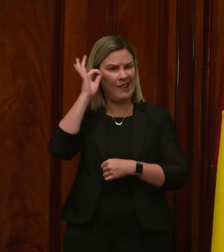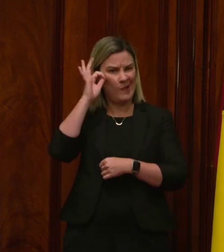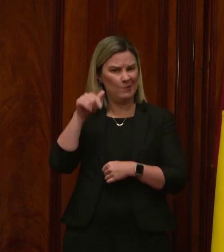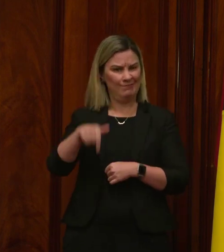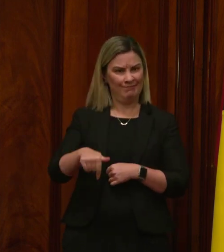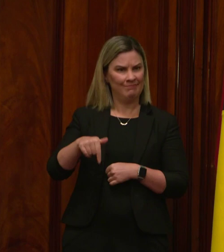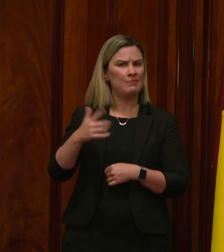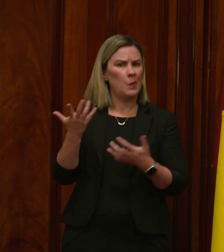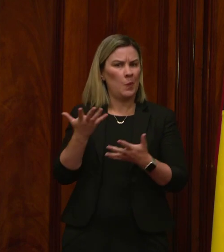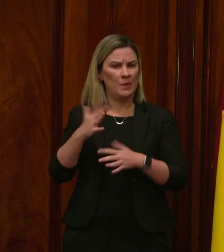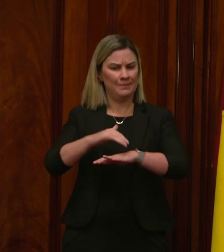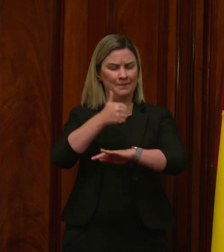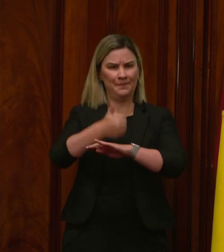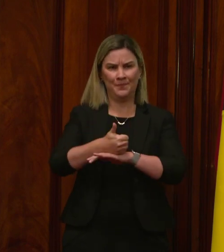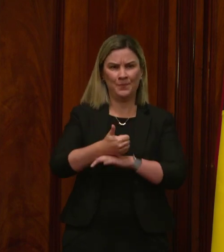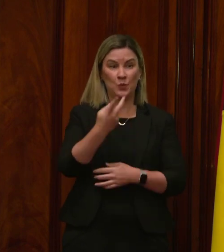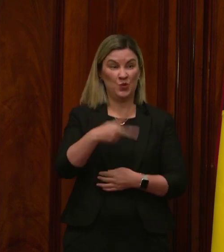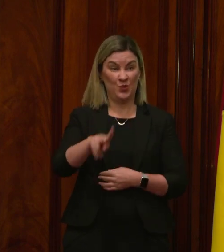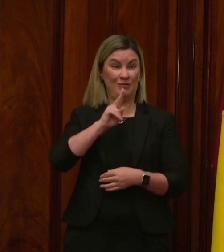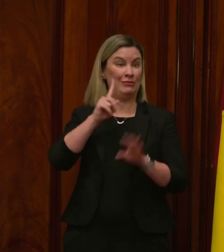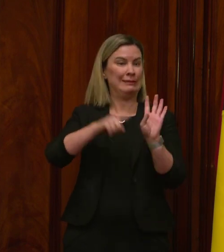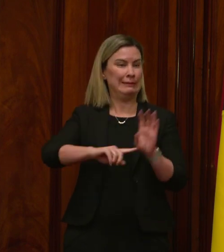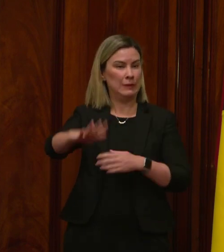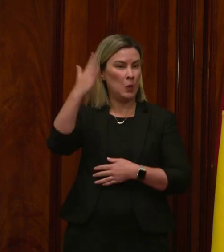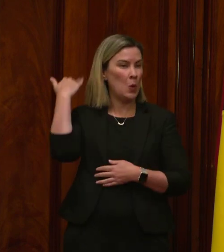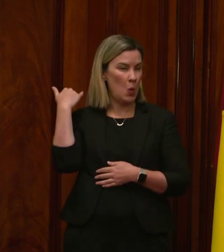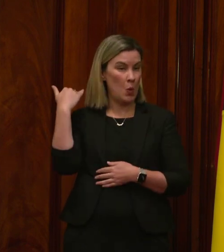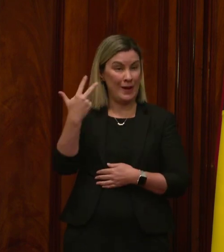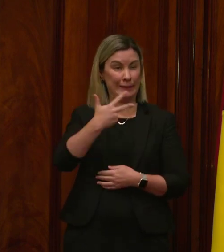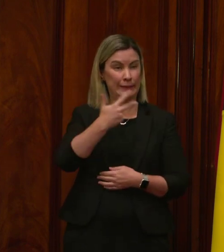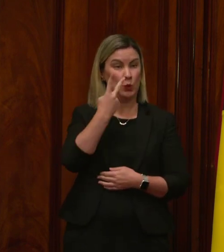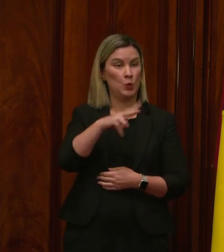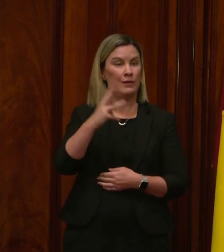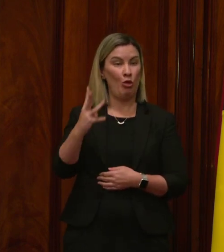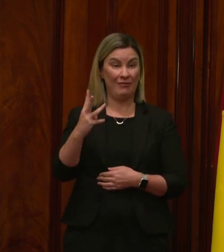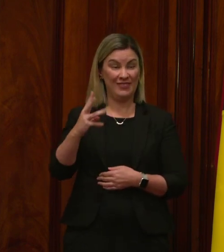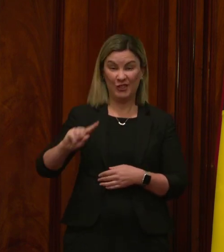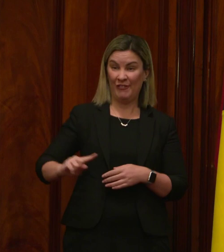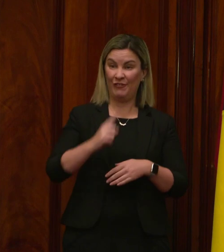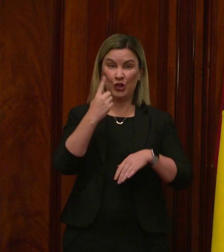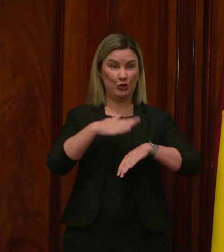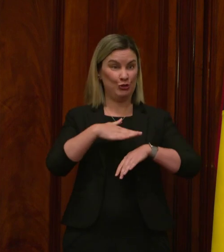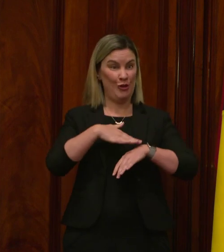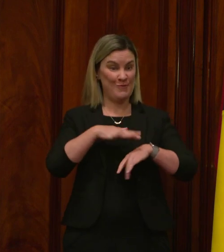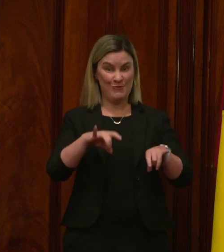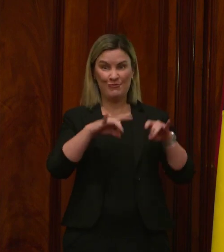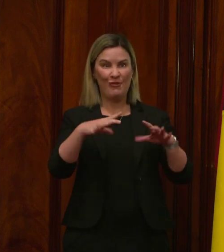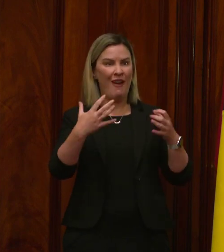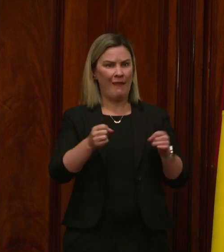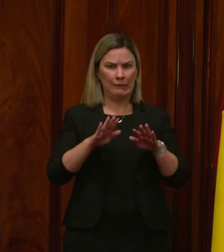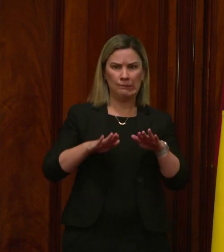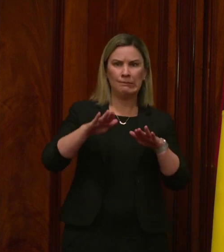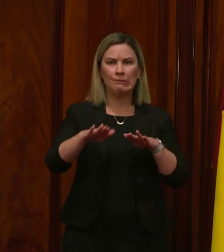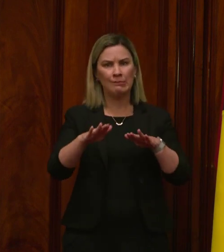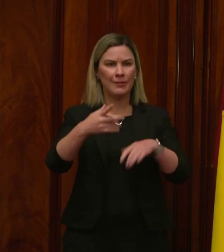Act 1823. This was our nation's first step towards representative democracy. Next